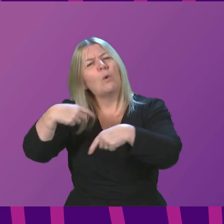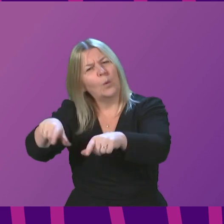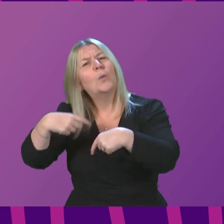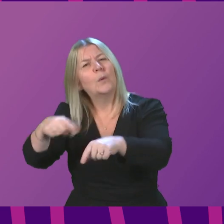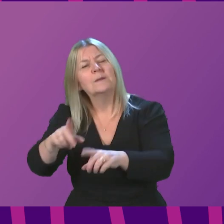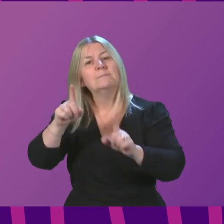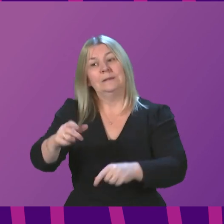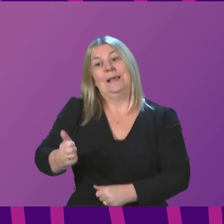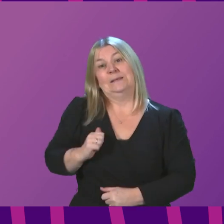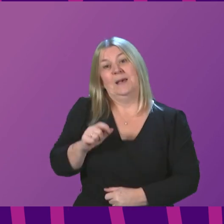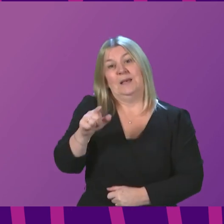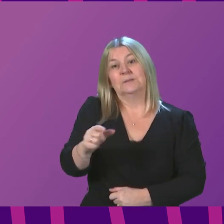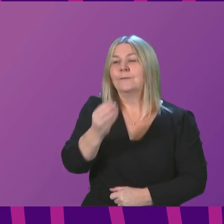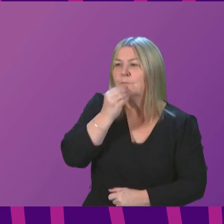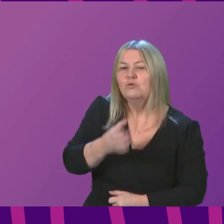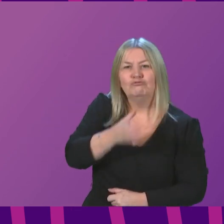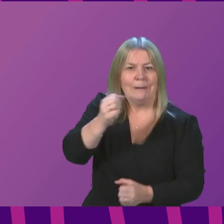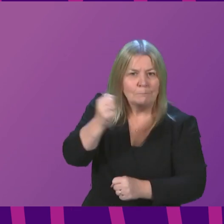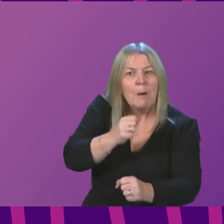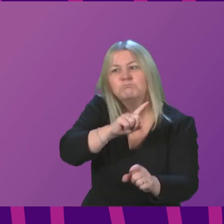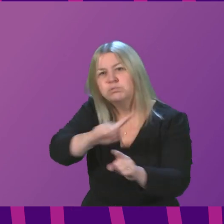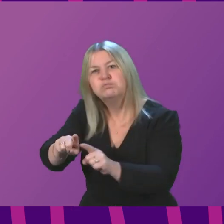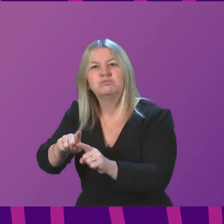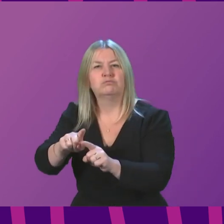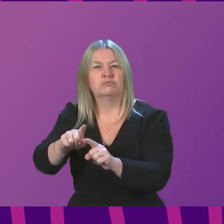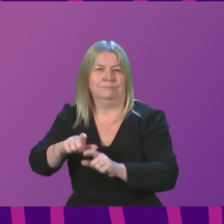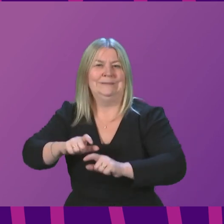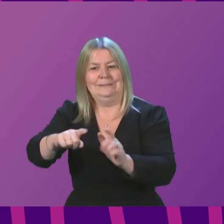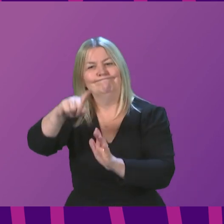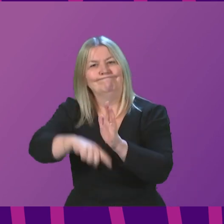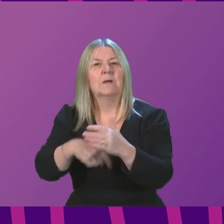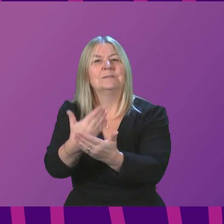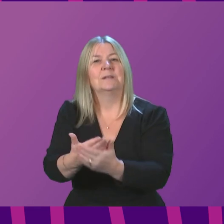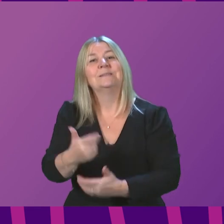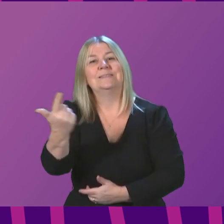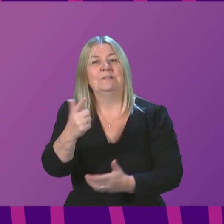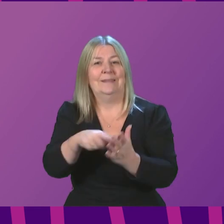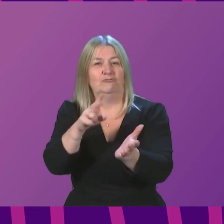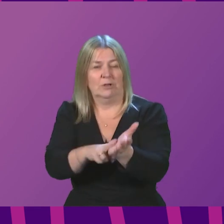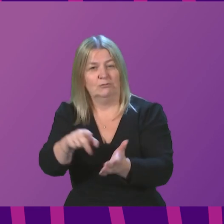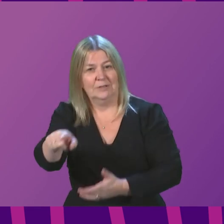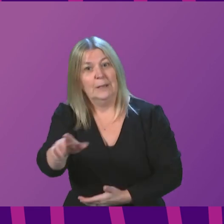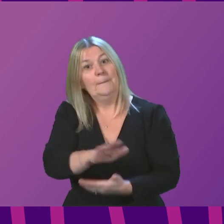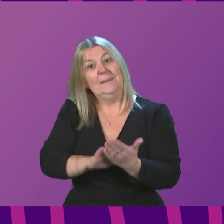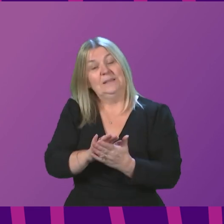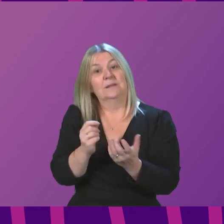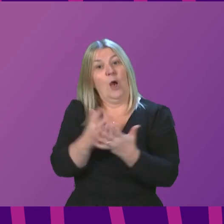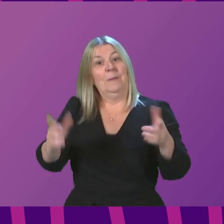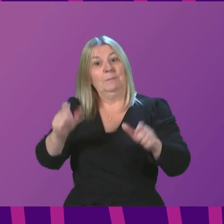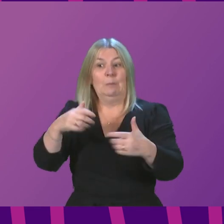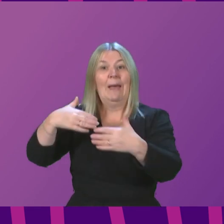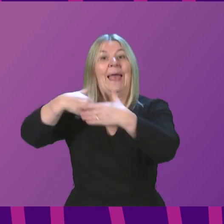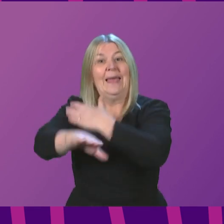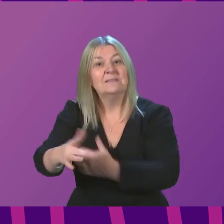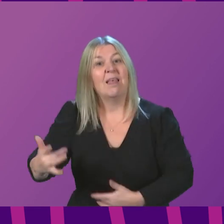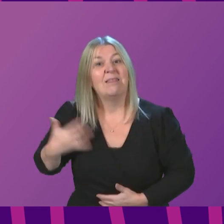expectation is that they will be in force until 17 January. That means, for now, limits on the size of live public events,